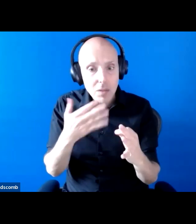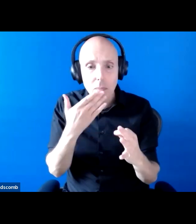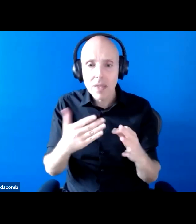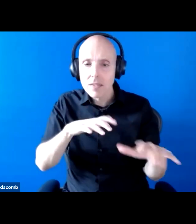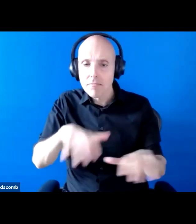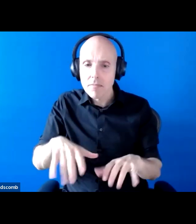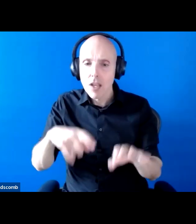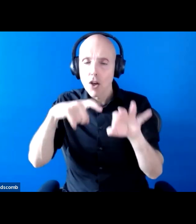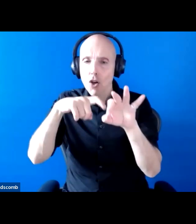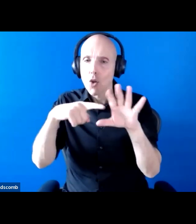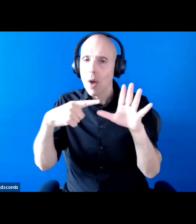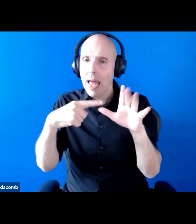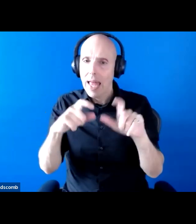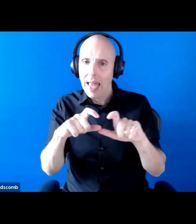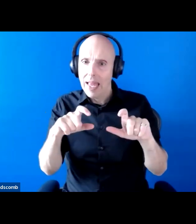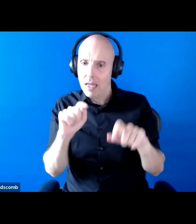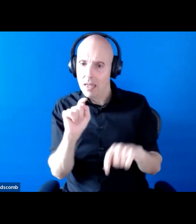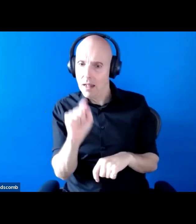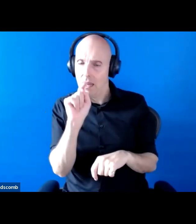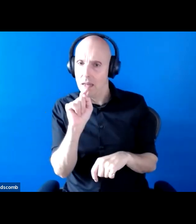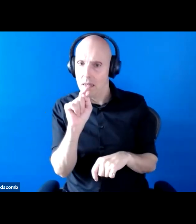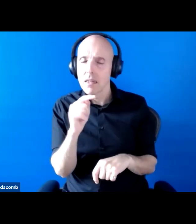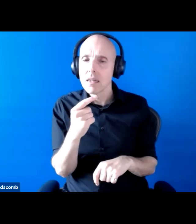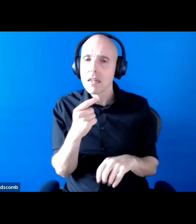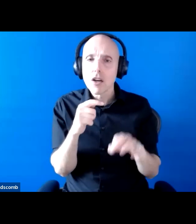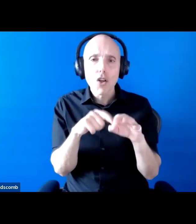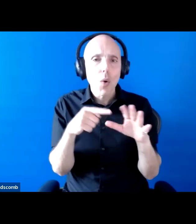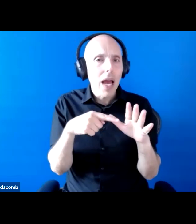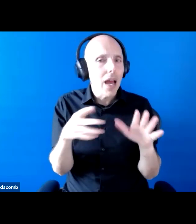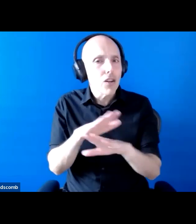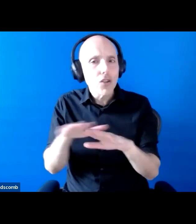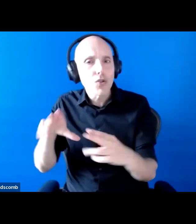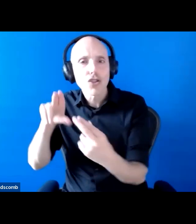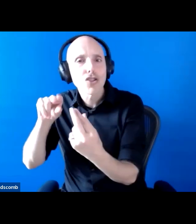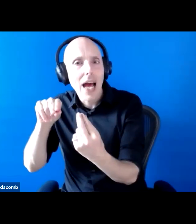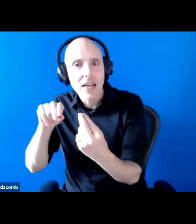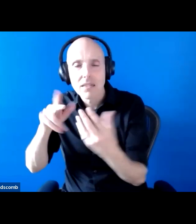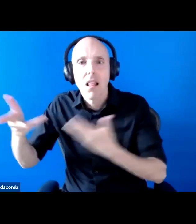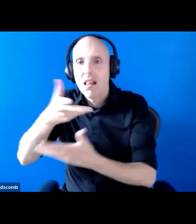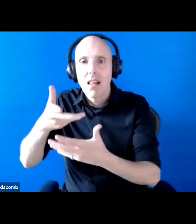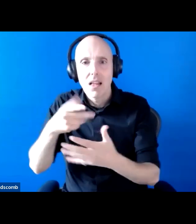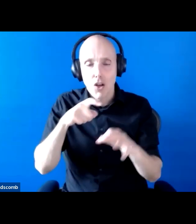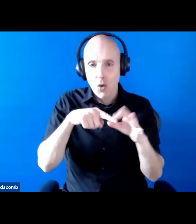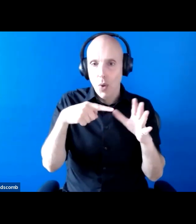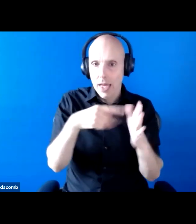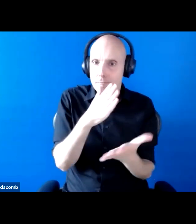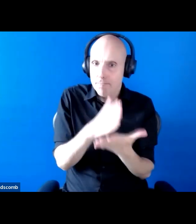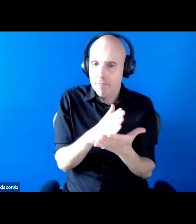&A box at the bottom, please do use the Q&A box rather than the chat function, just to ensure that we pick up your question and it doesn't get lost in the